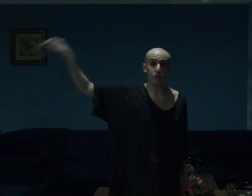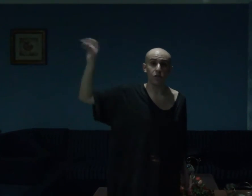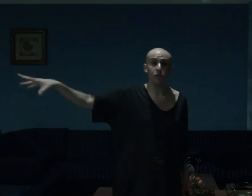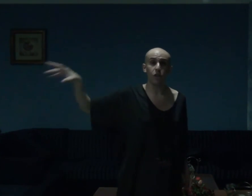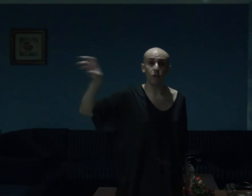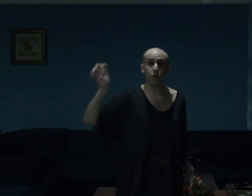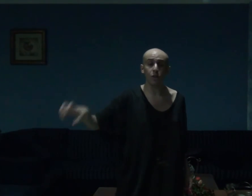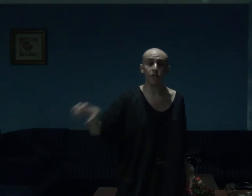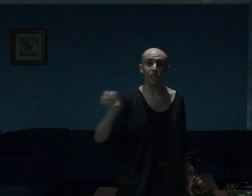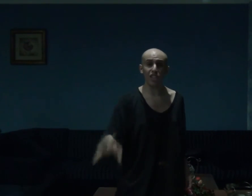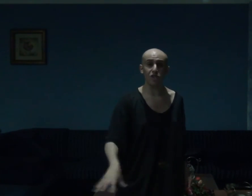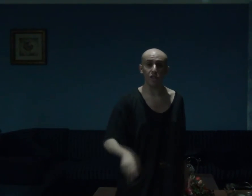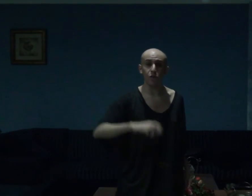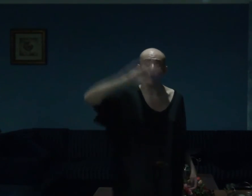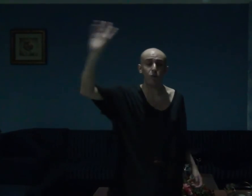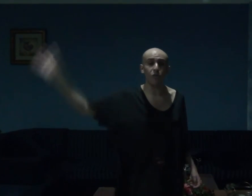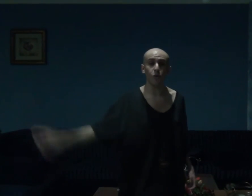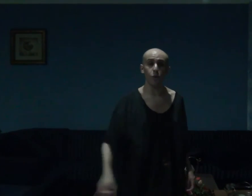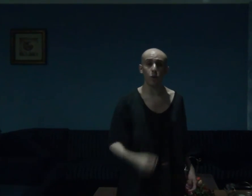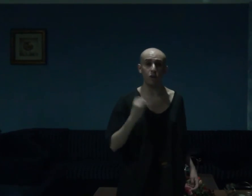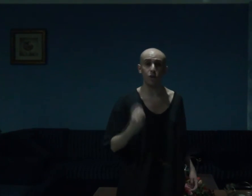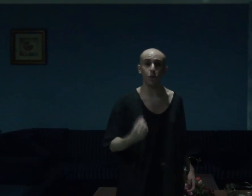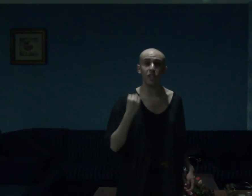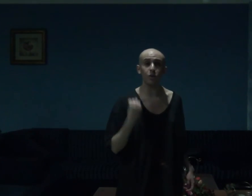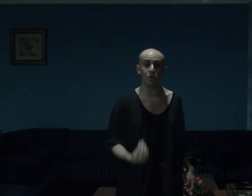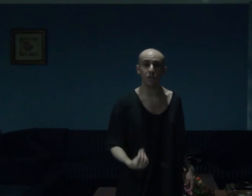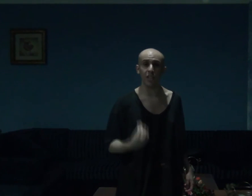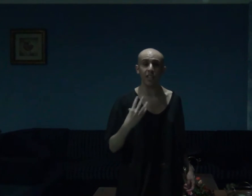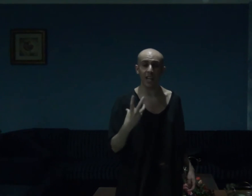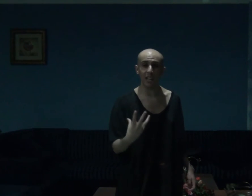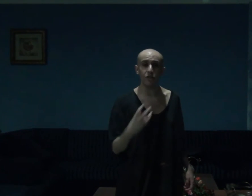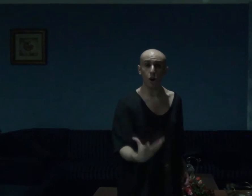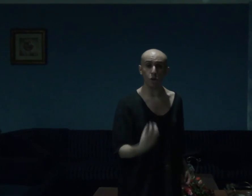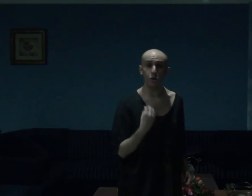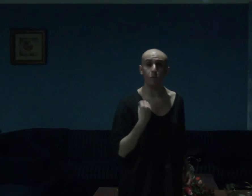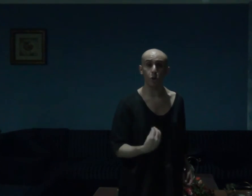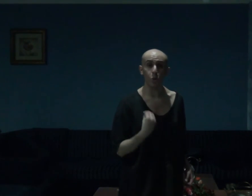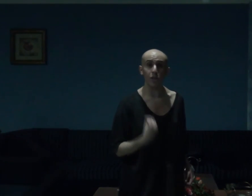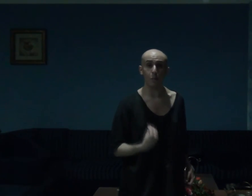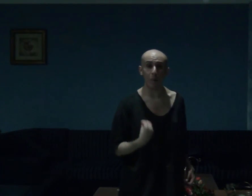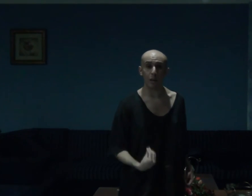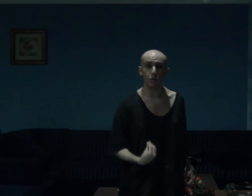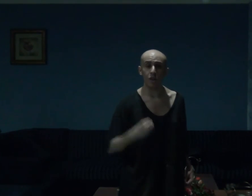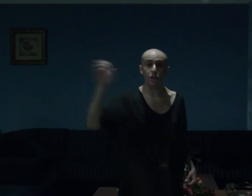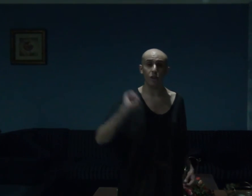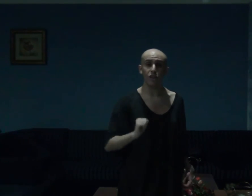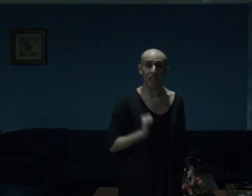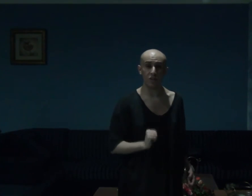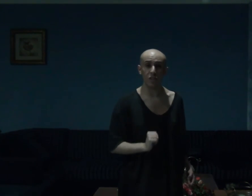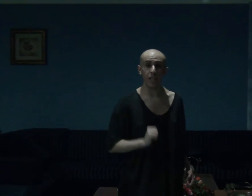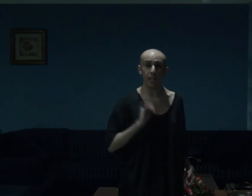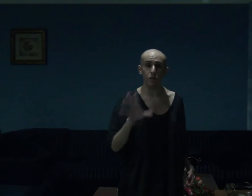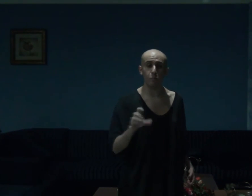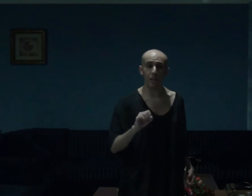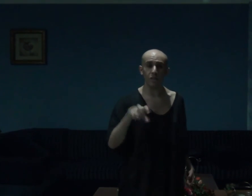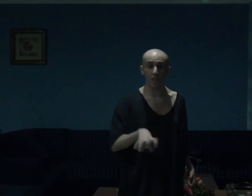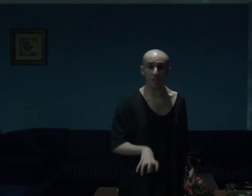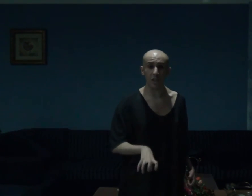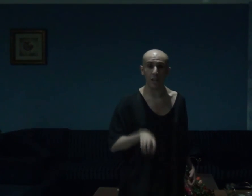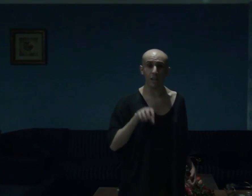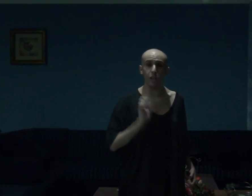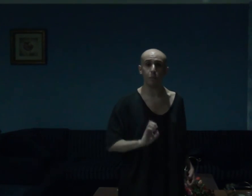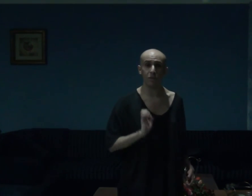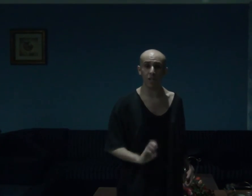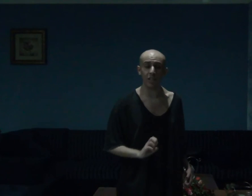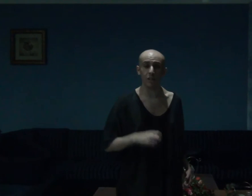figures in the Arthurian legend, all of who are so interesting and awesome to read about. They are guys and gals but